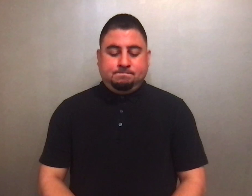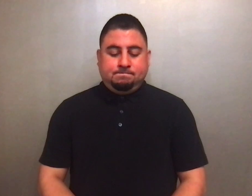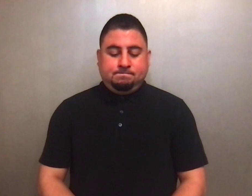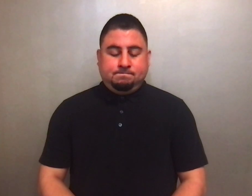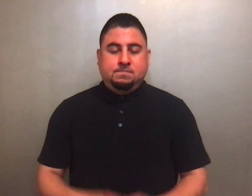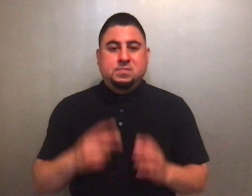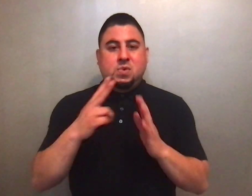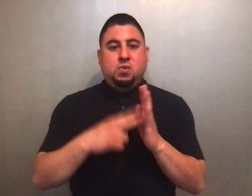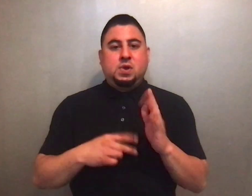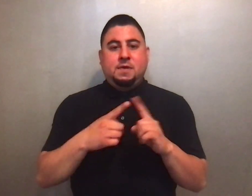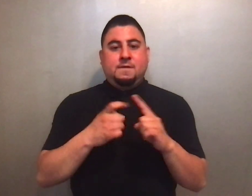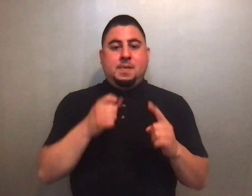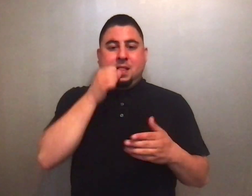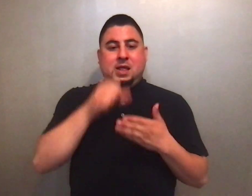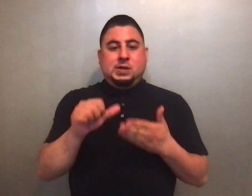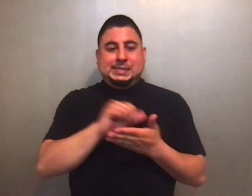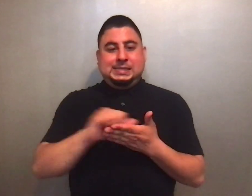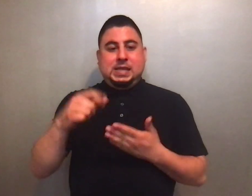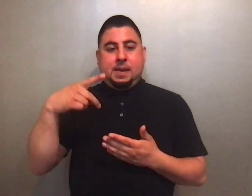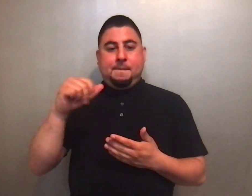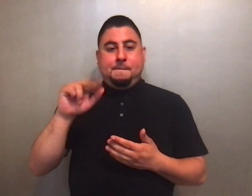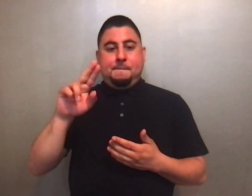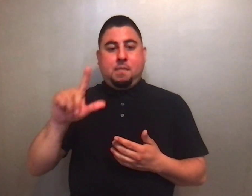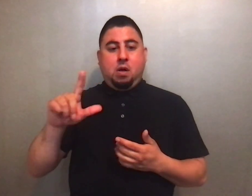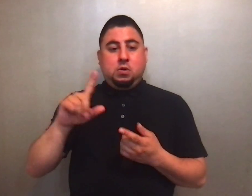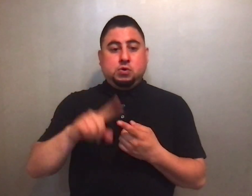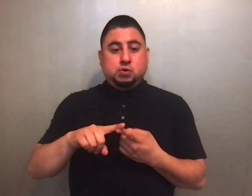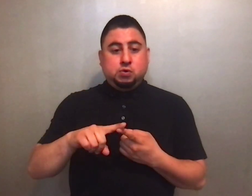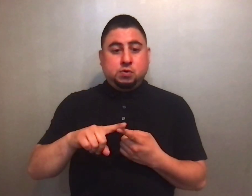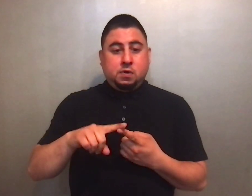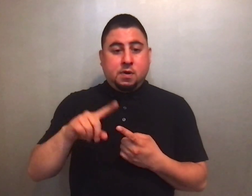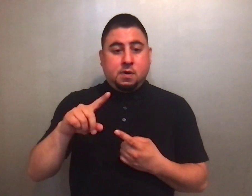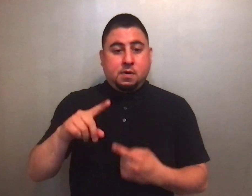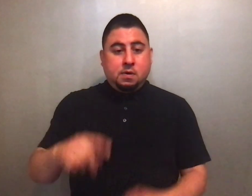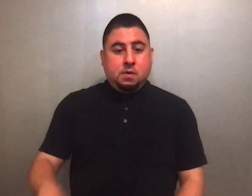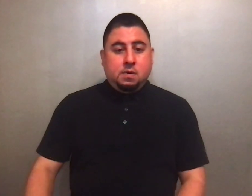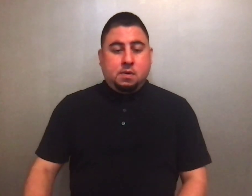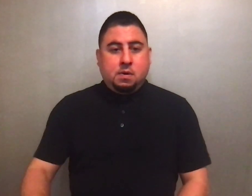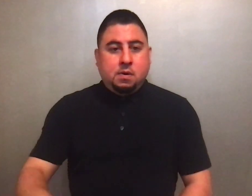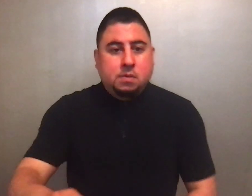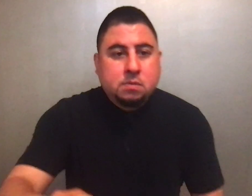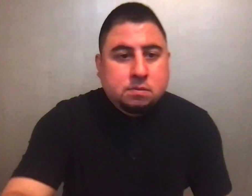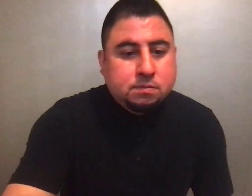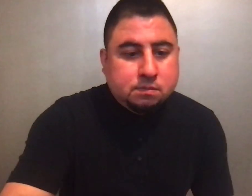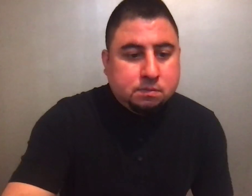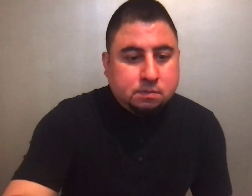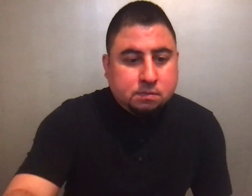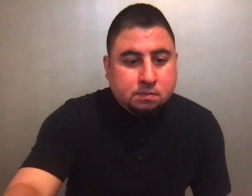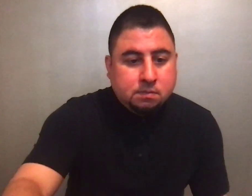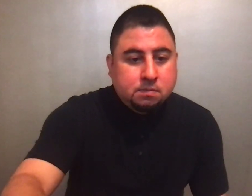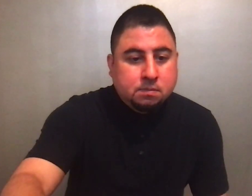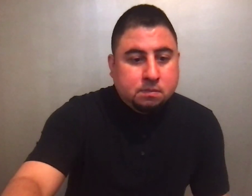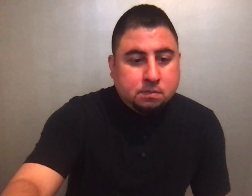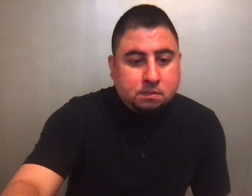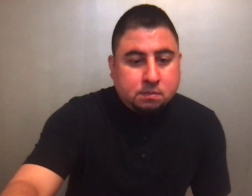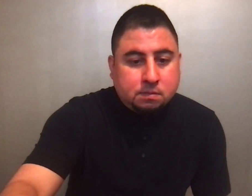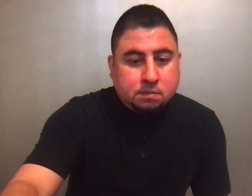reading from the letter of St. Paul to the Philippians, Brothers and sisters, Brothers I consider